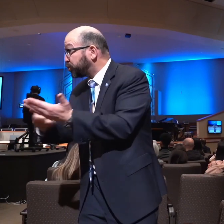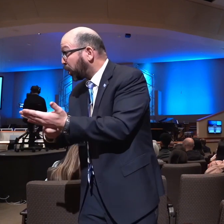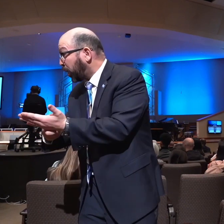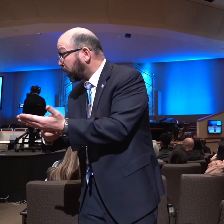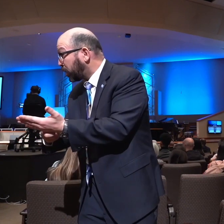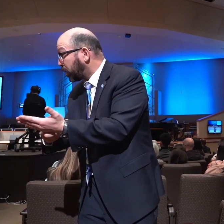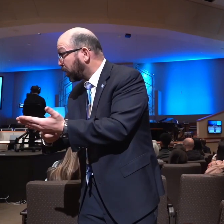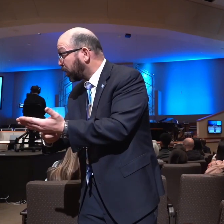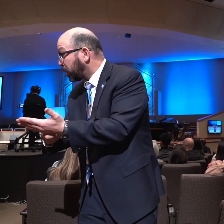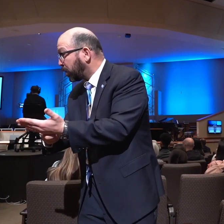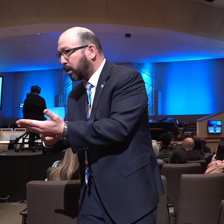a day are included in your ticket?